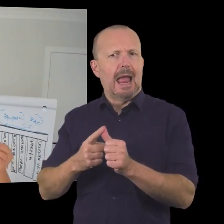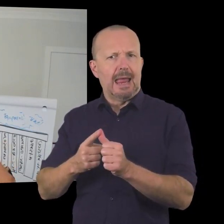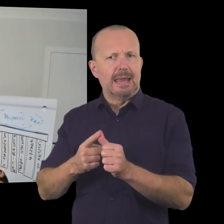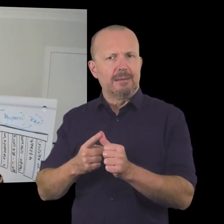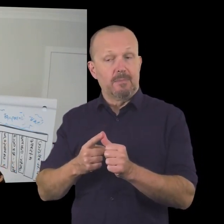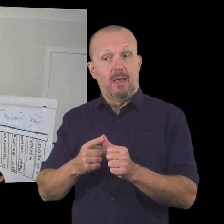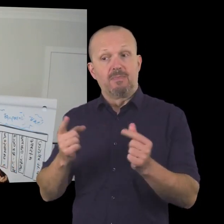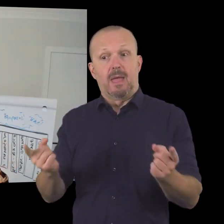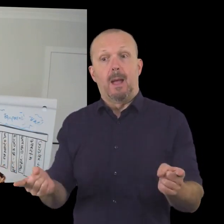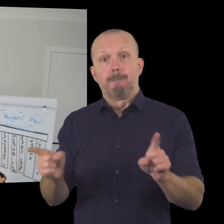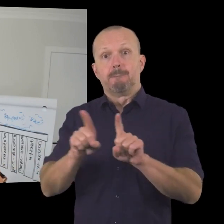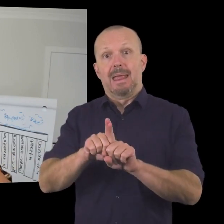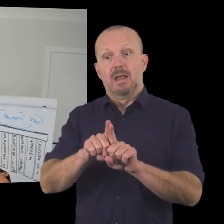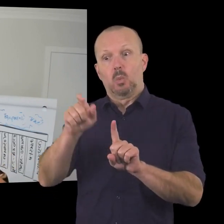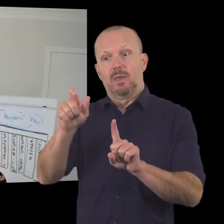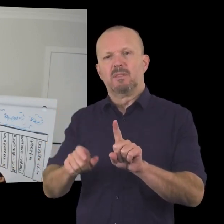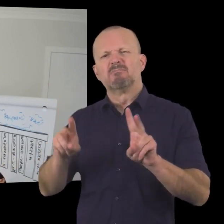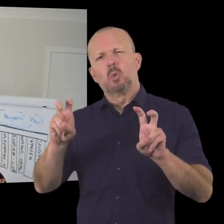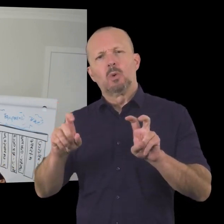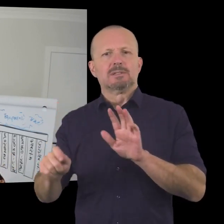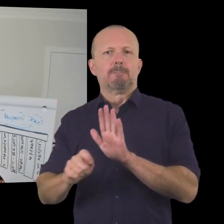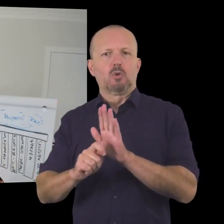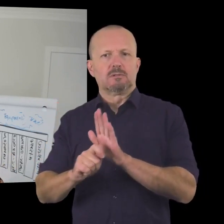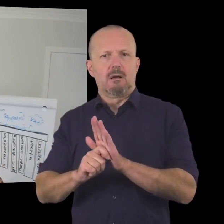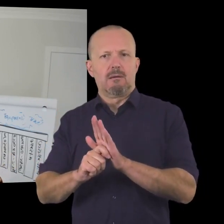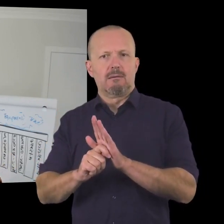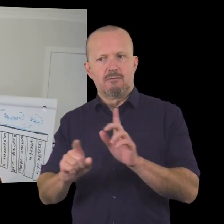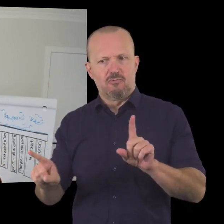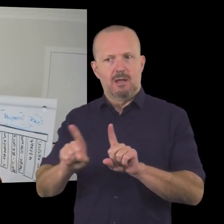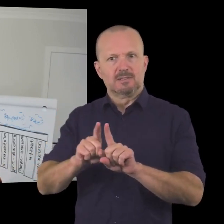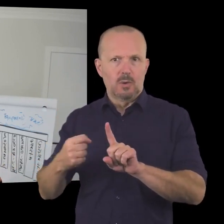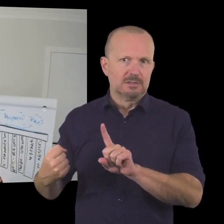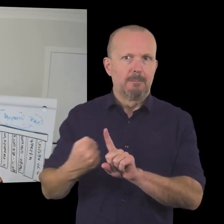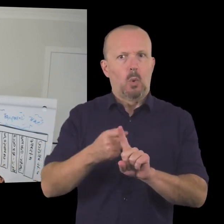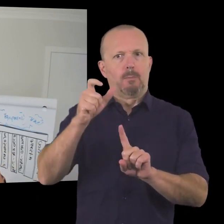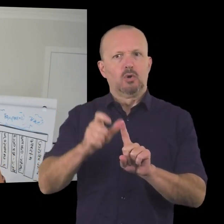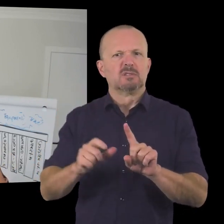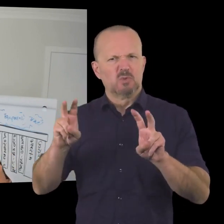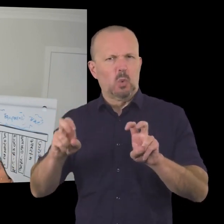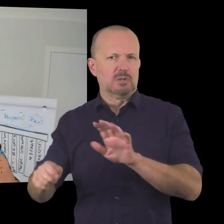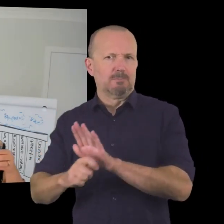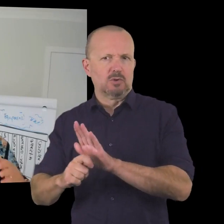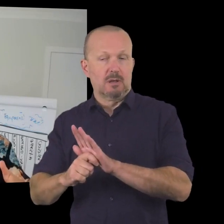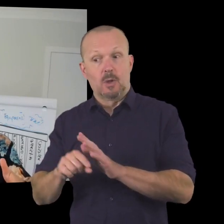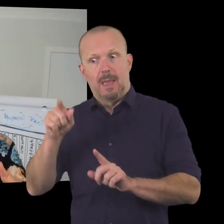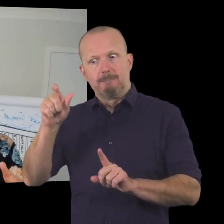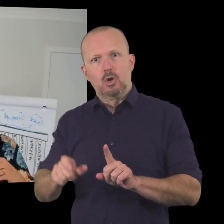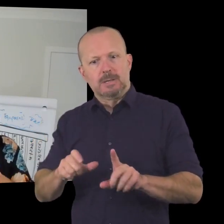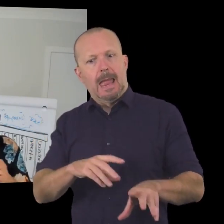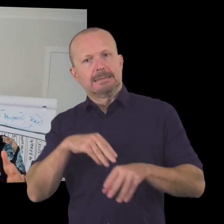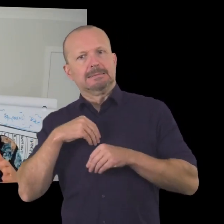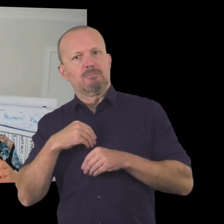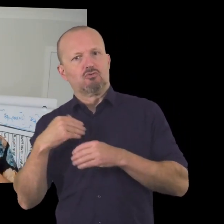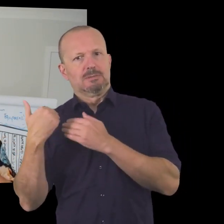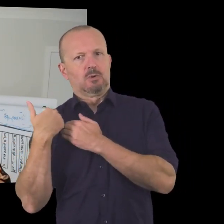are paired with a sponsor so that sponsor assumes a certain level of responsibility for the success of that person in their journey